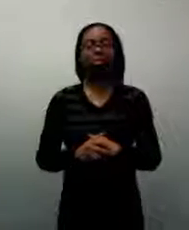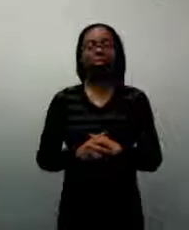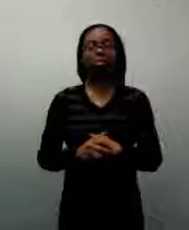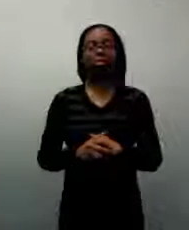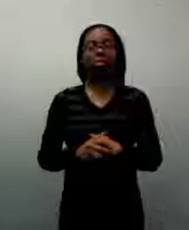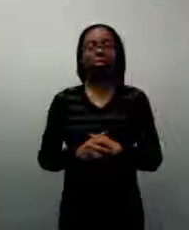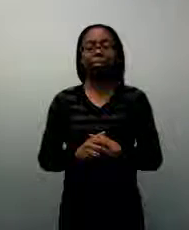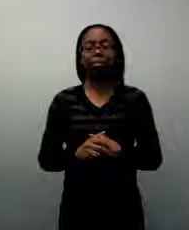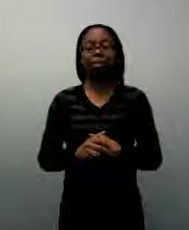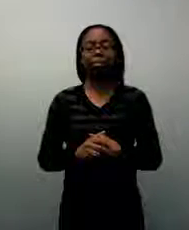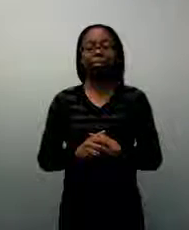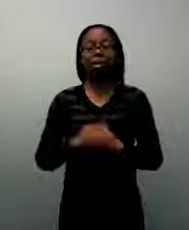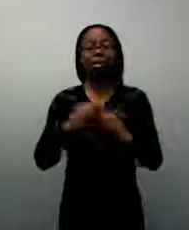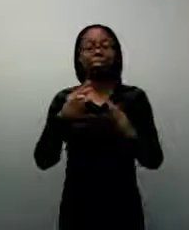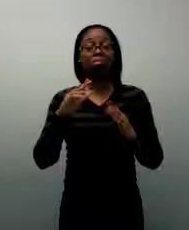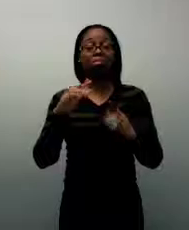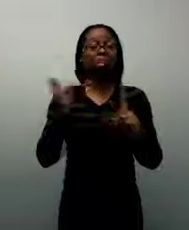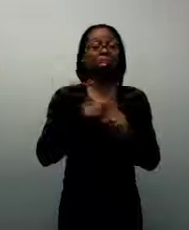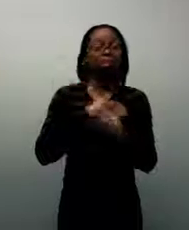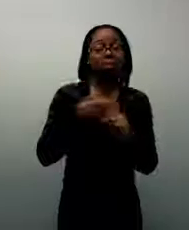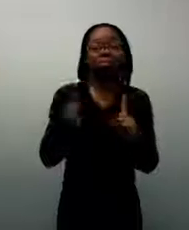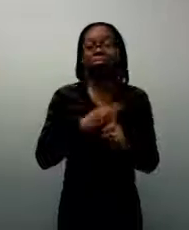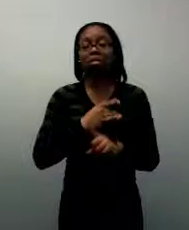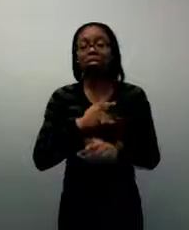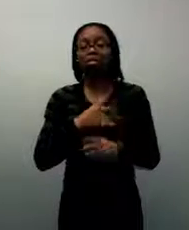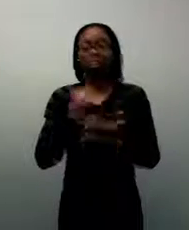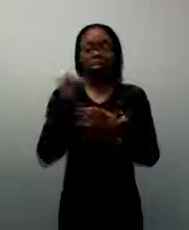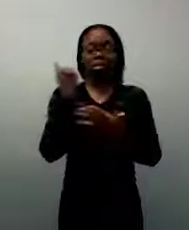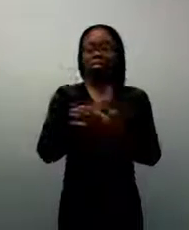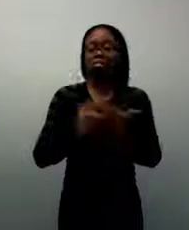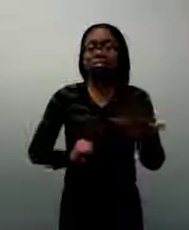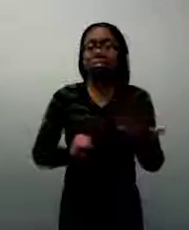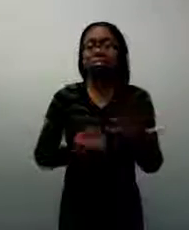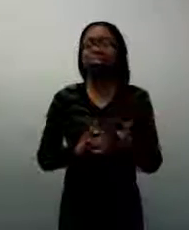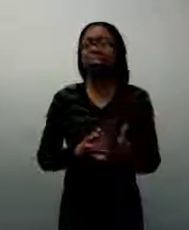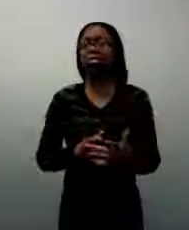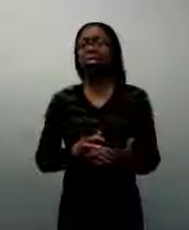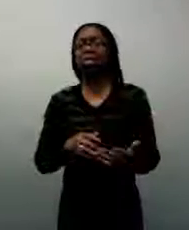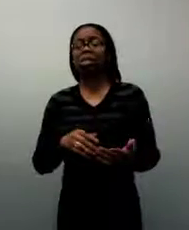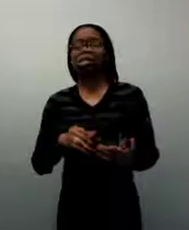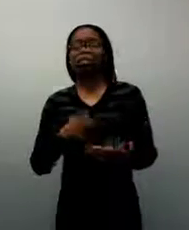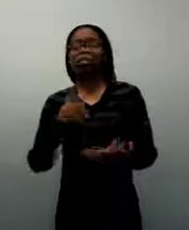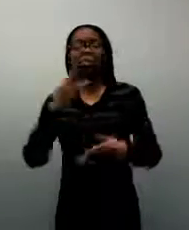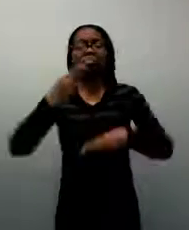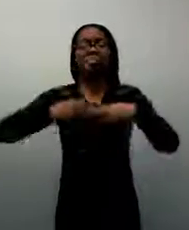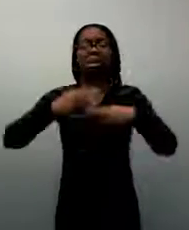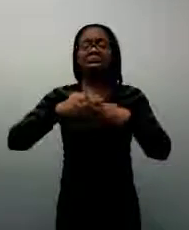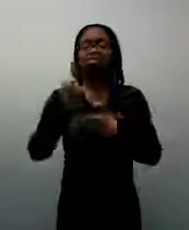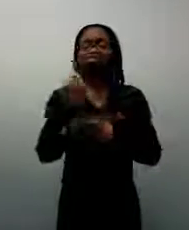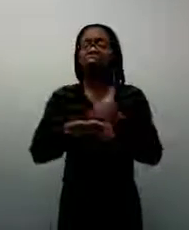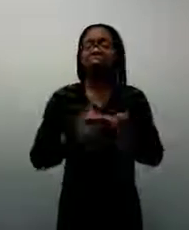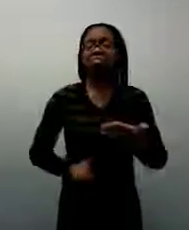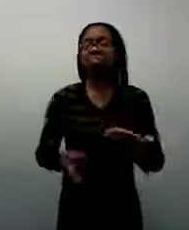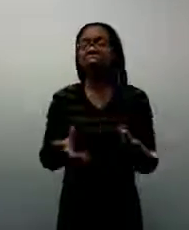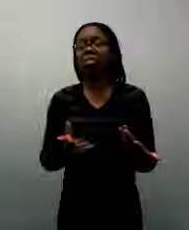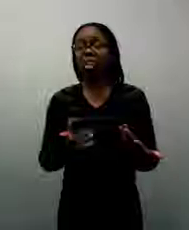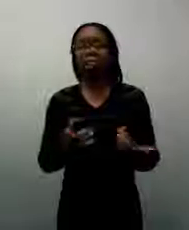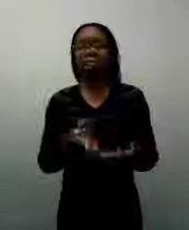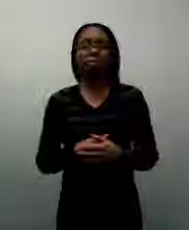The paintings or illustrations in the books are the main draw for young children initially, but